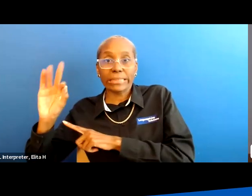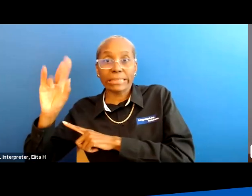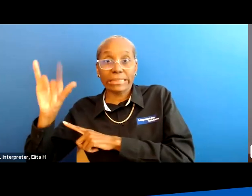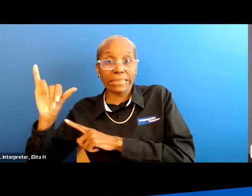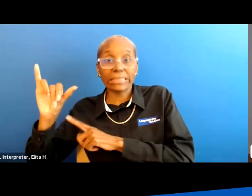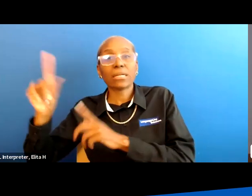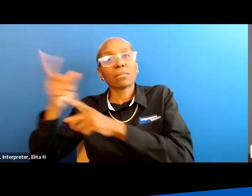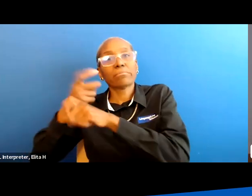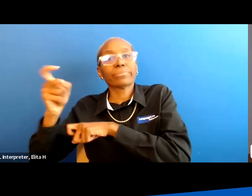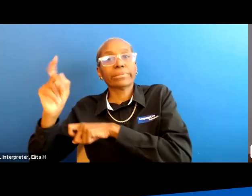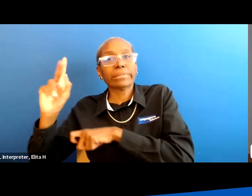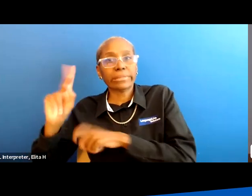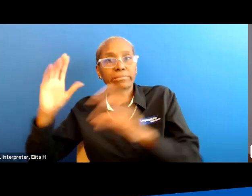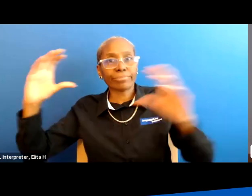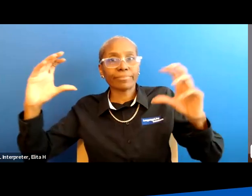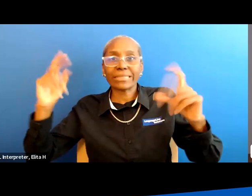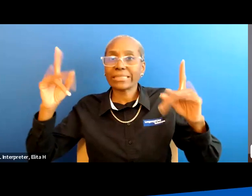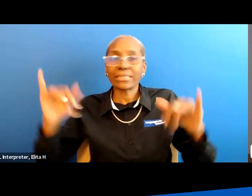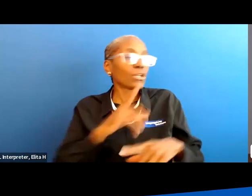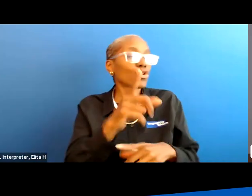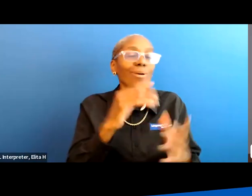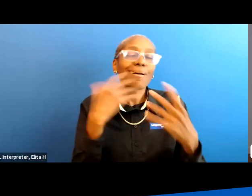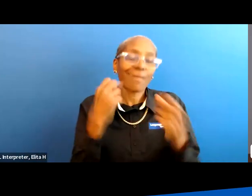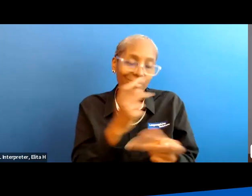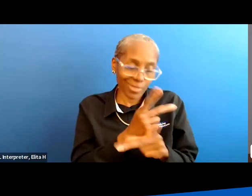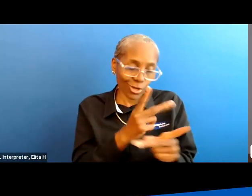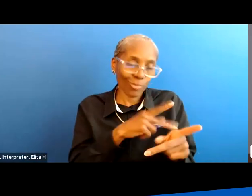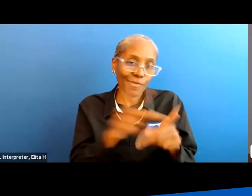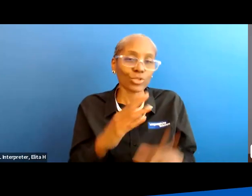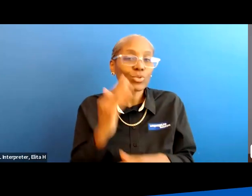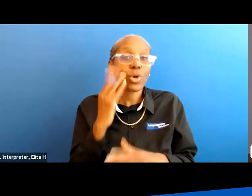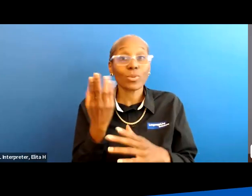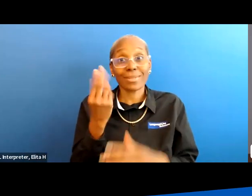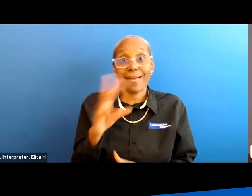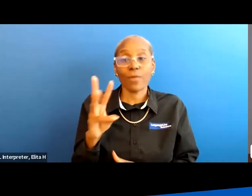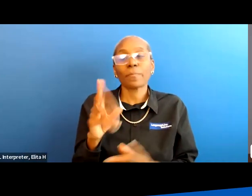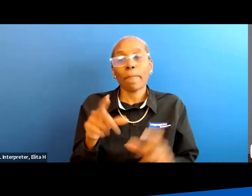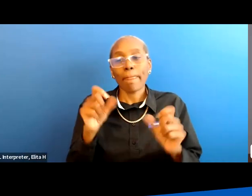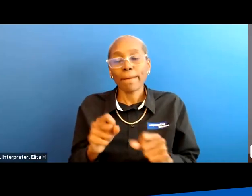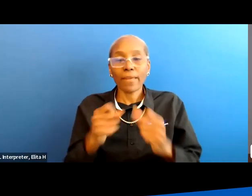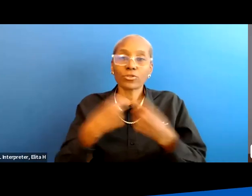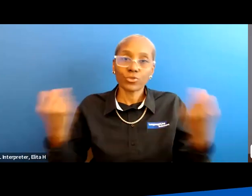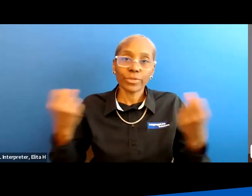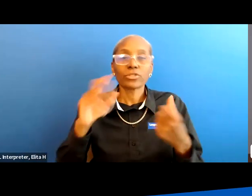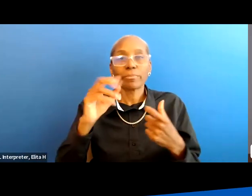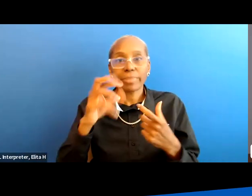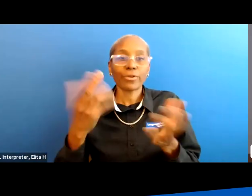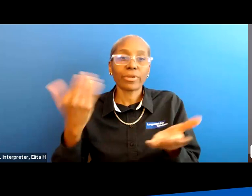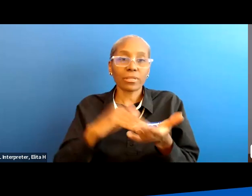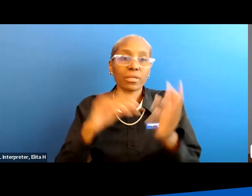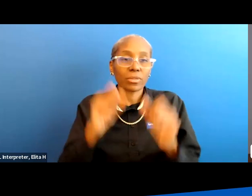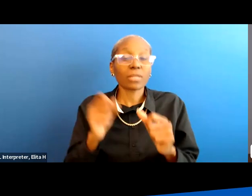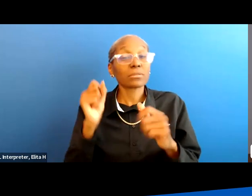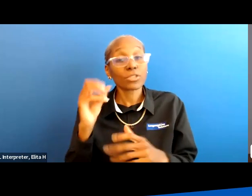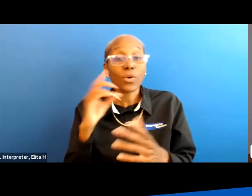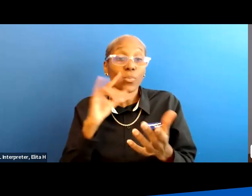knows what they're doing your health care professional will know how to do this and yes you can restretch your bladder so